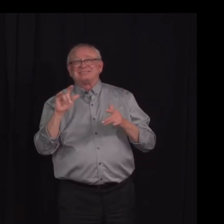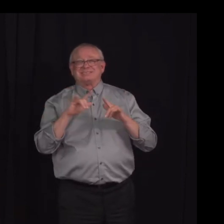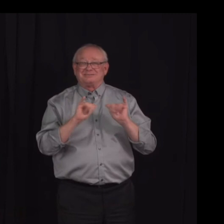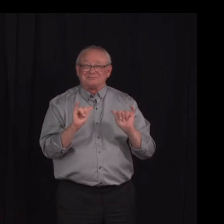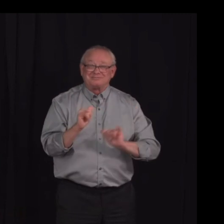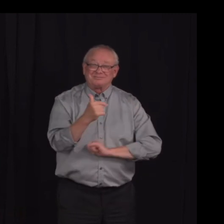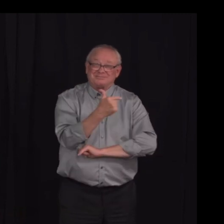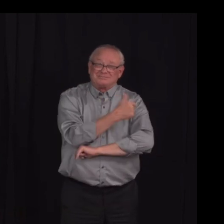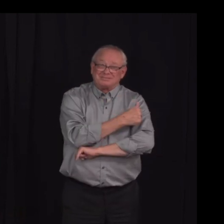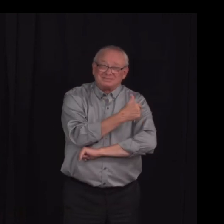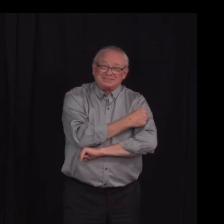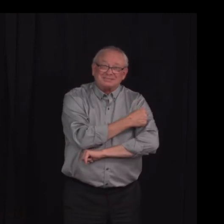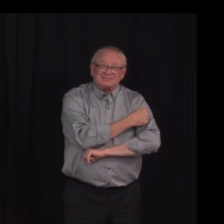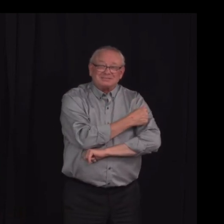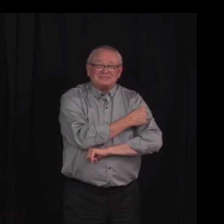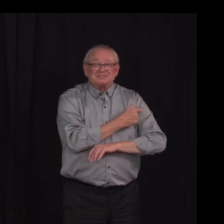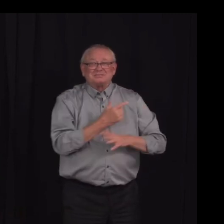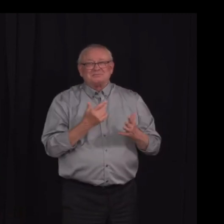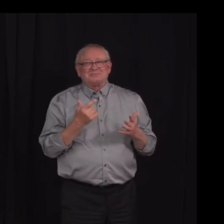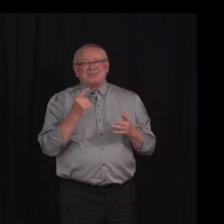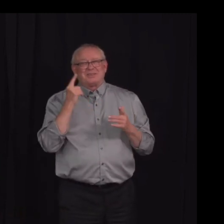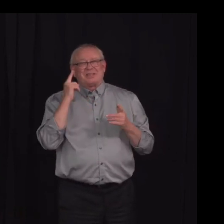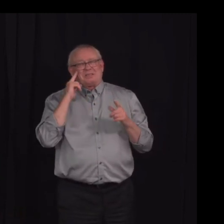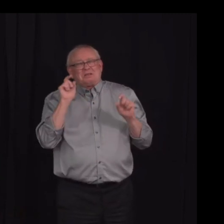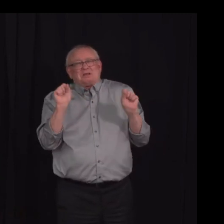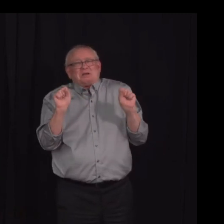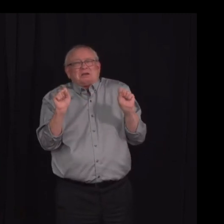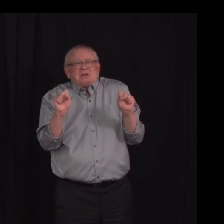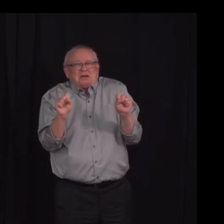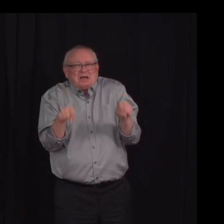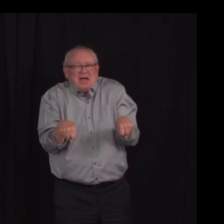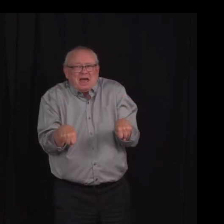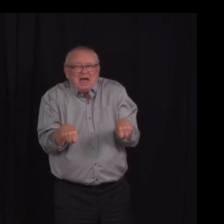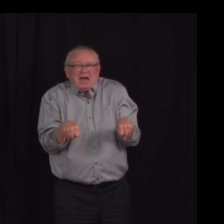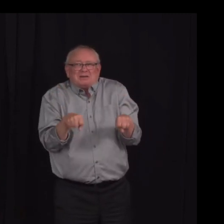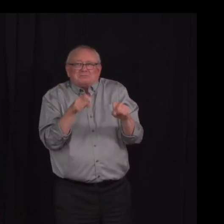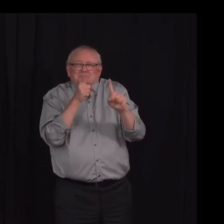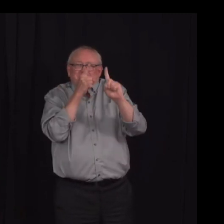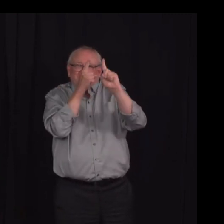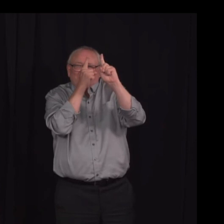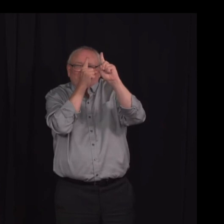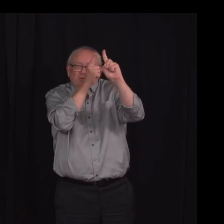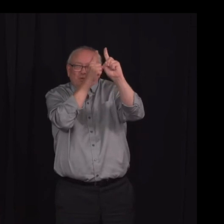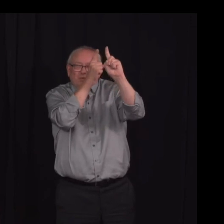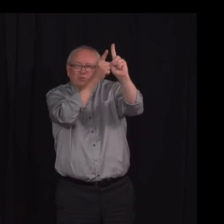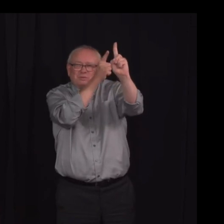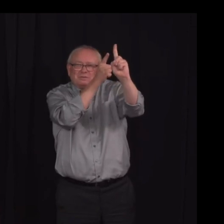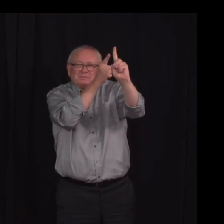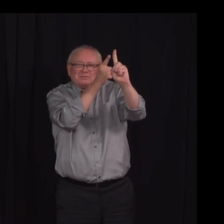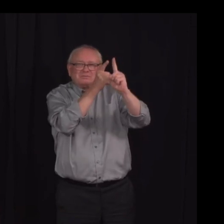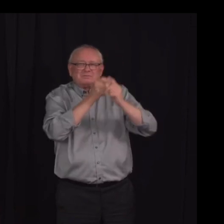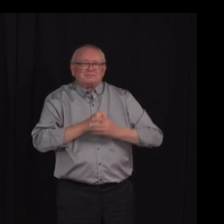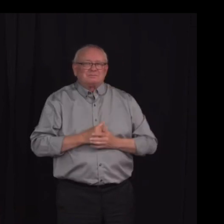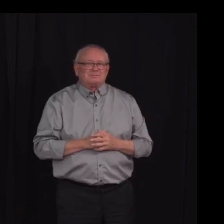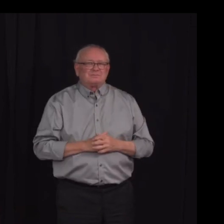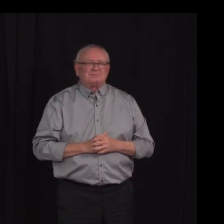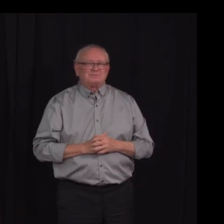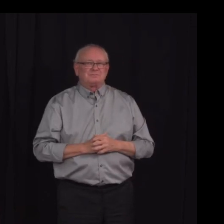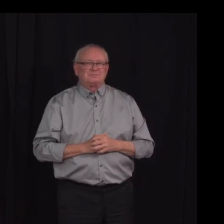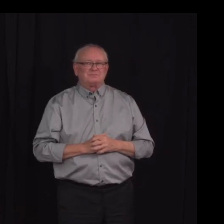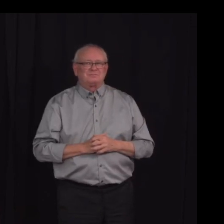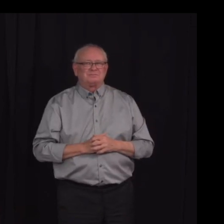and we think we can, we can achieve our goal of avoiding a significant fourth wave